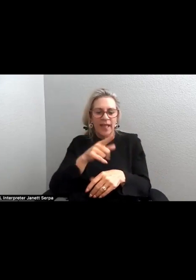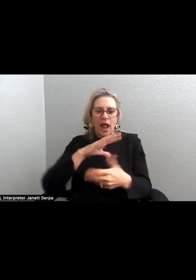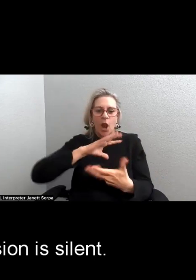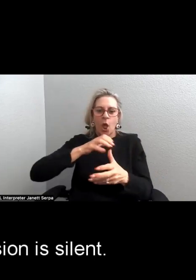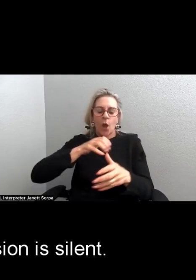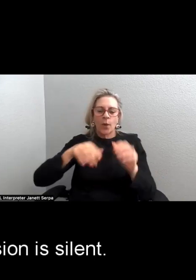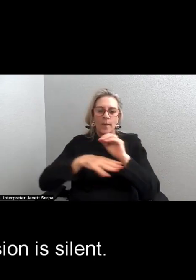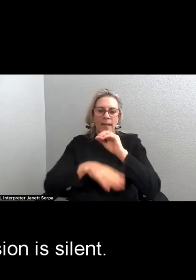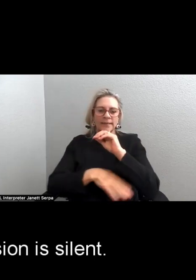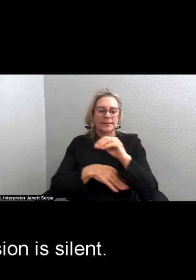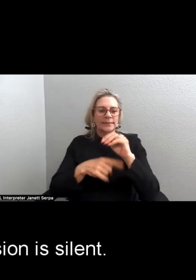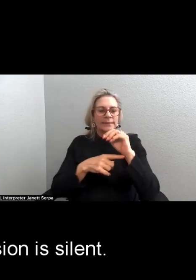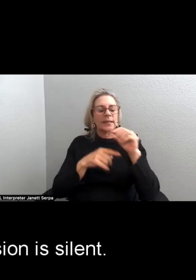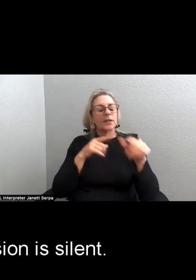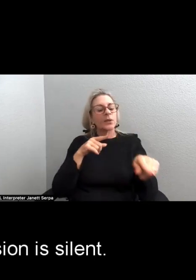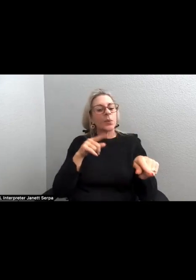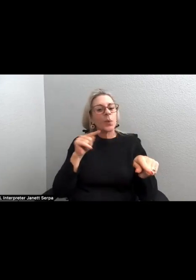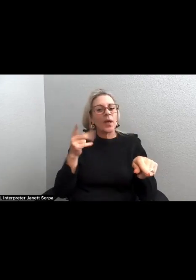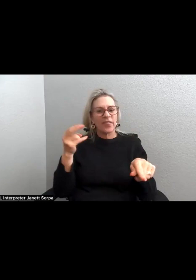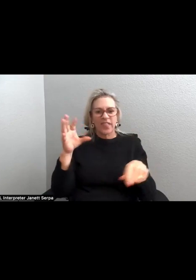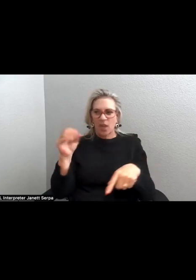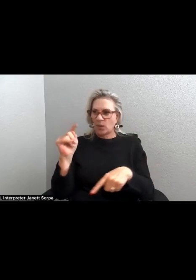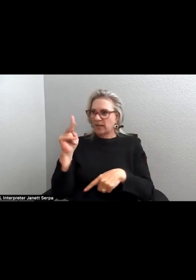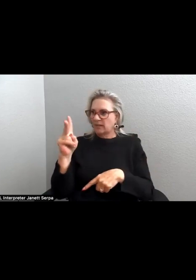They use television and silent.